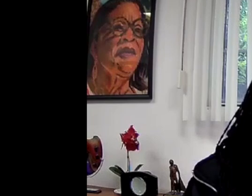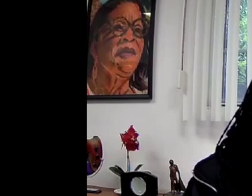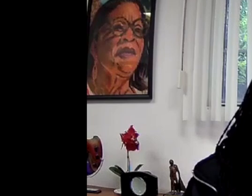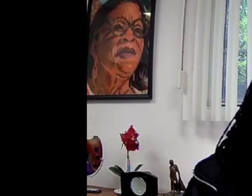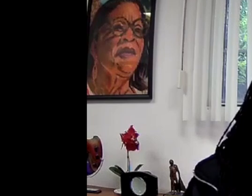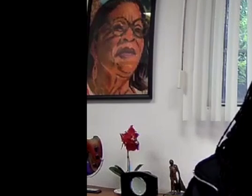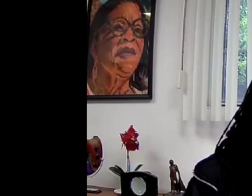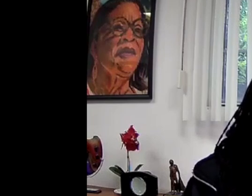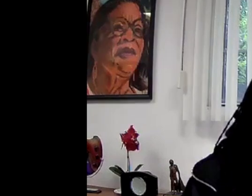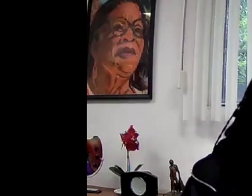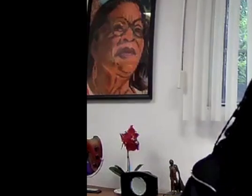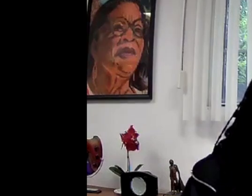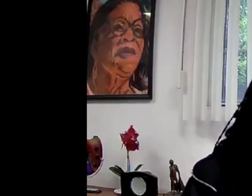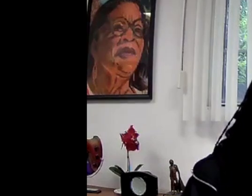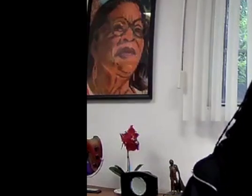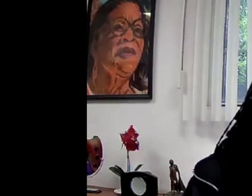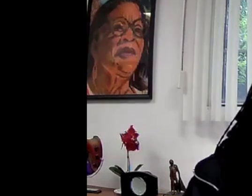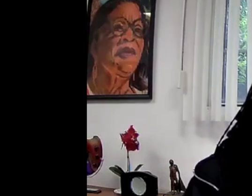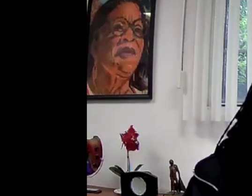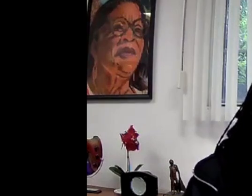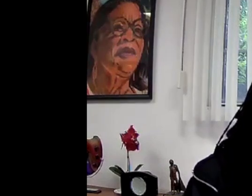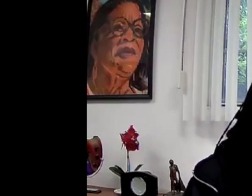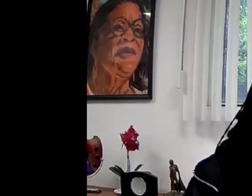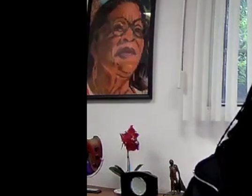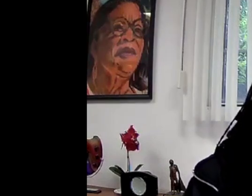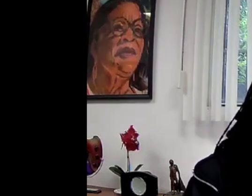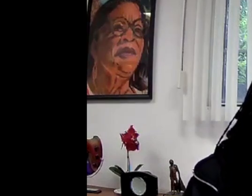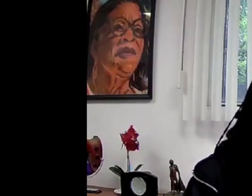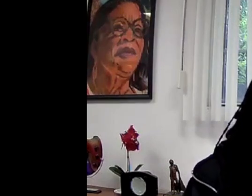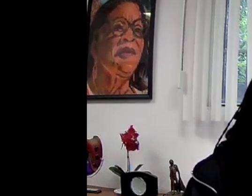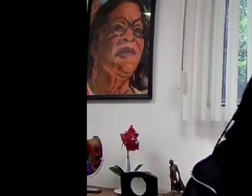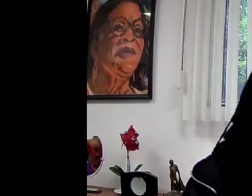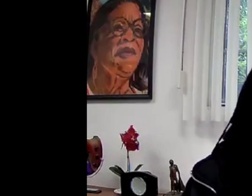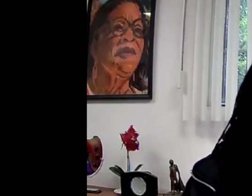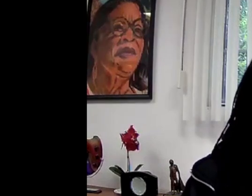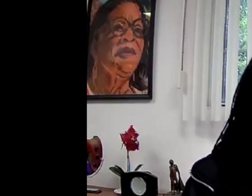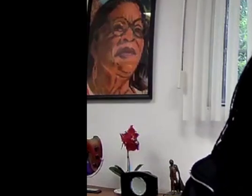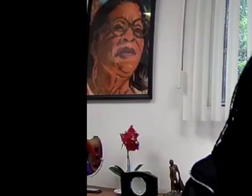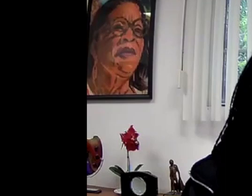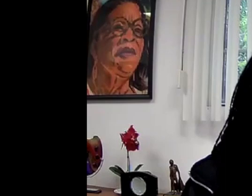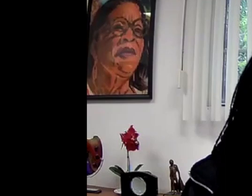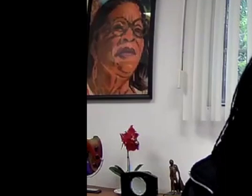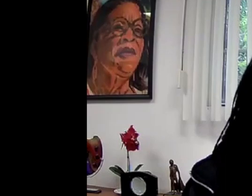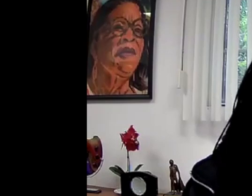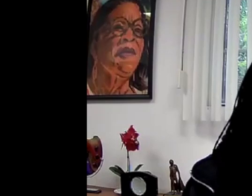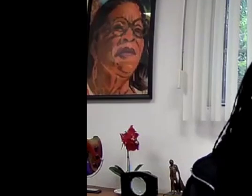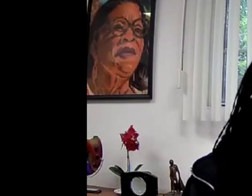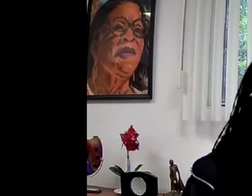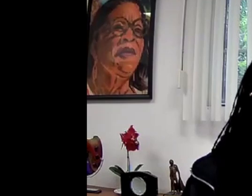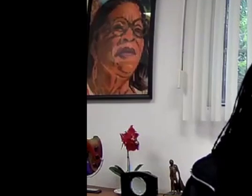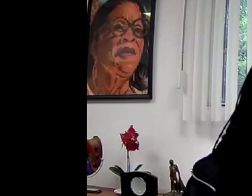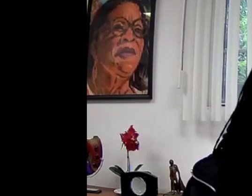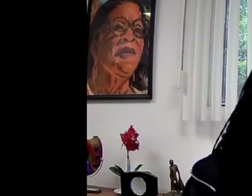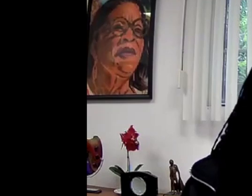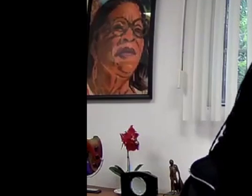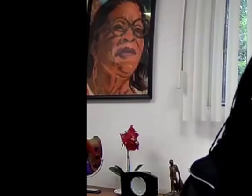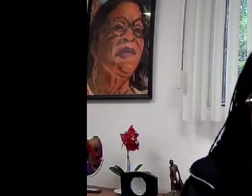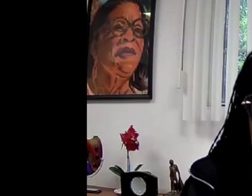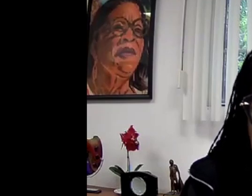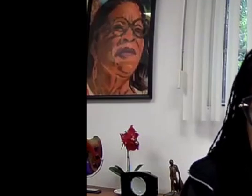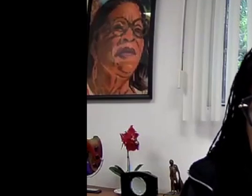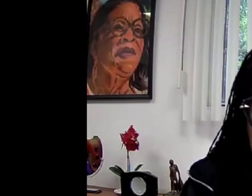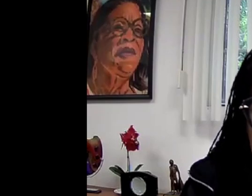criminalize those folks who were white and wealthy. They sent them to drug courts.